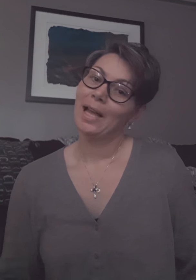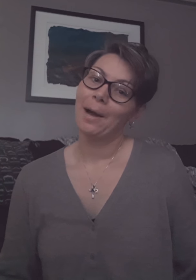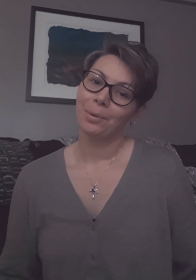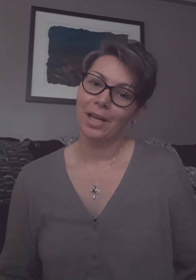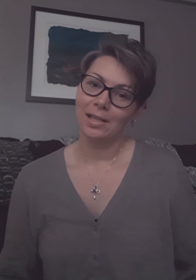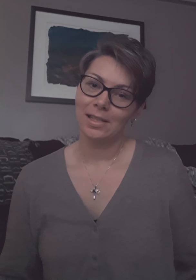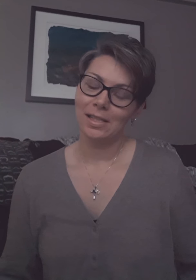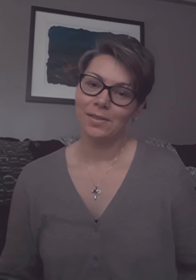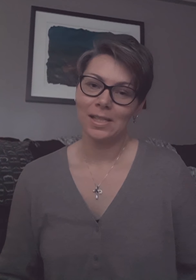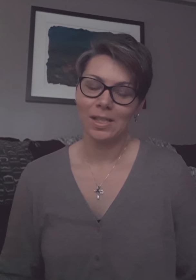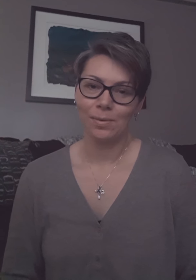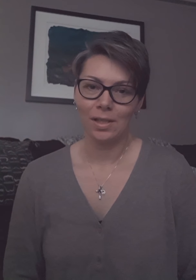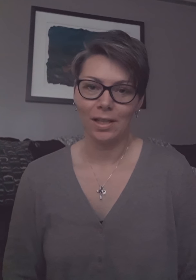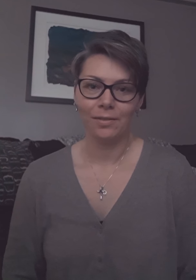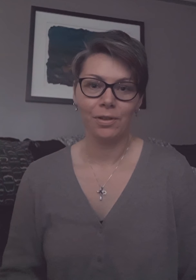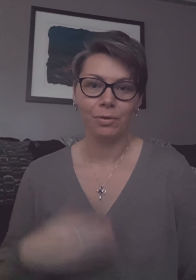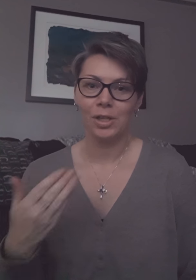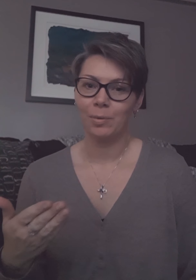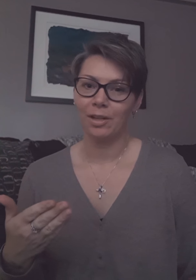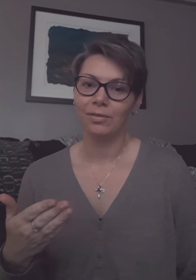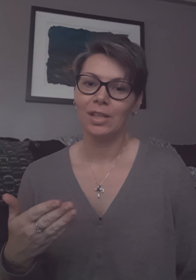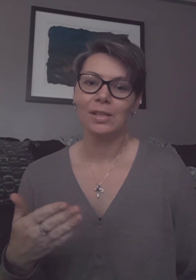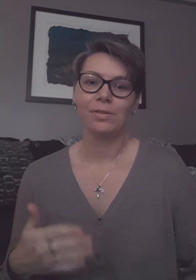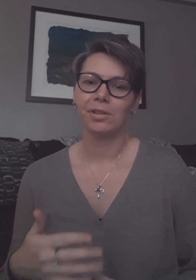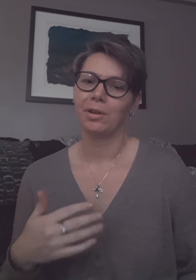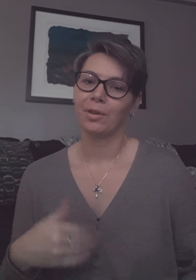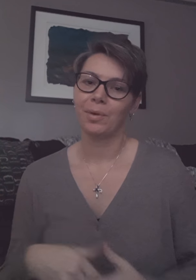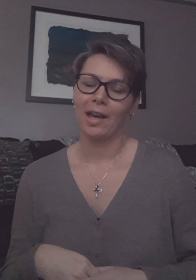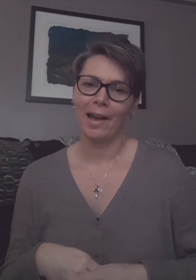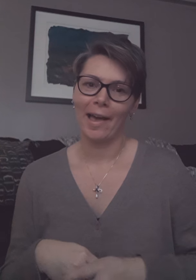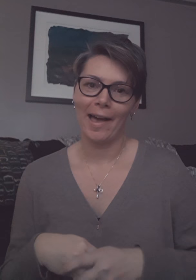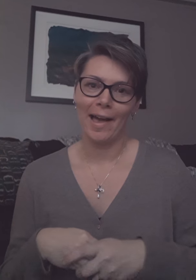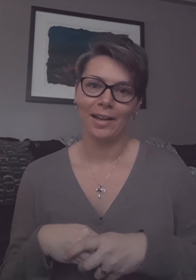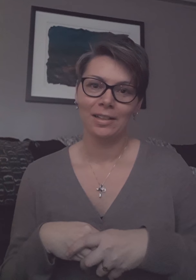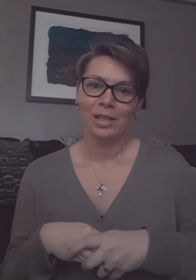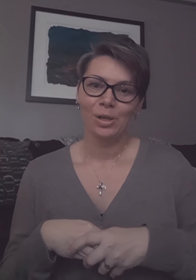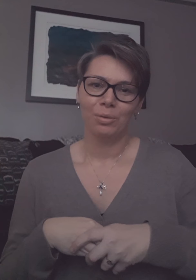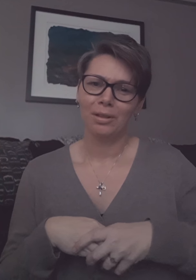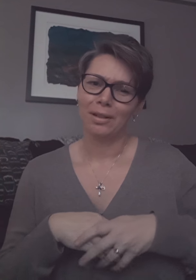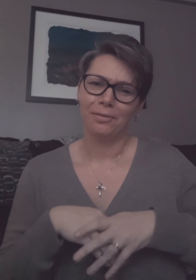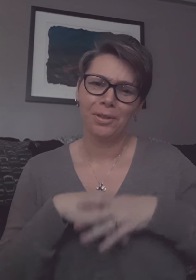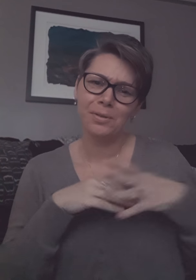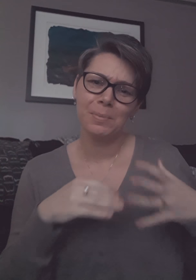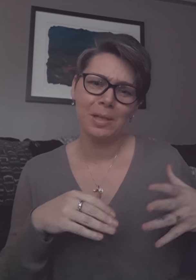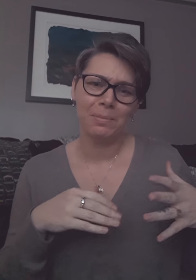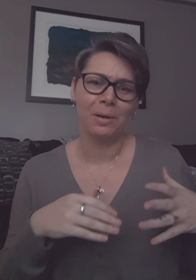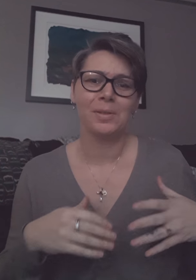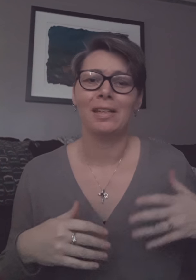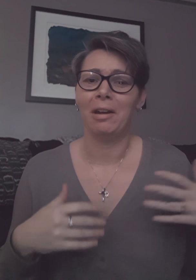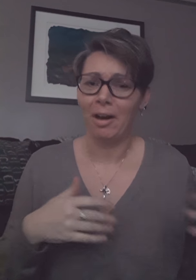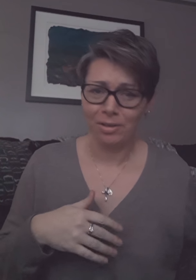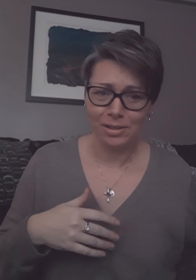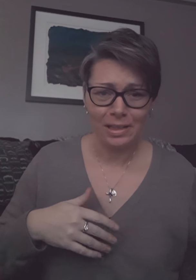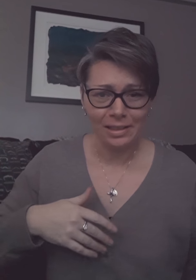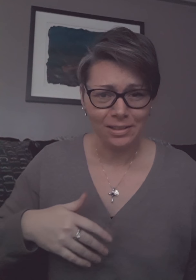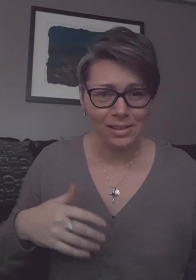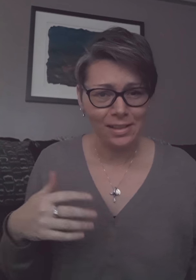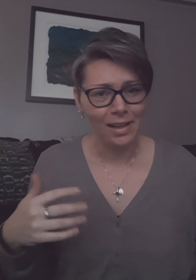apprehensive since if you've watched my other videos you know that we kind of had well a few speed bumps in other cycles and